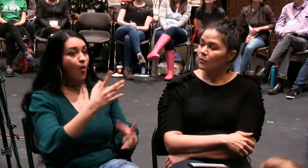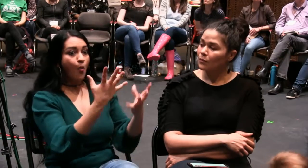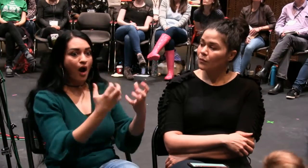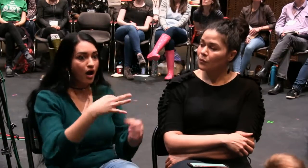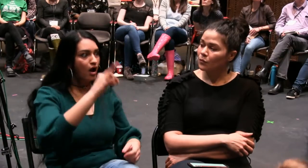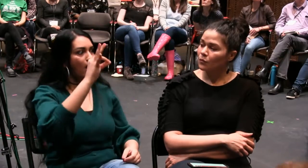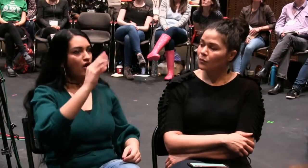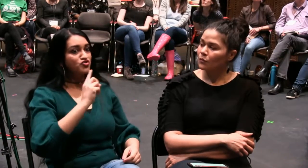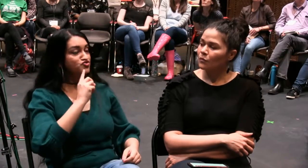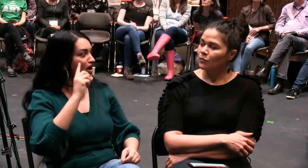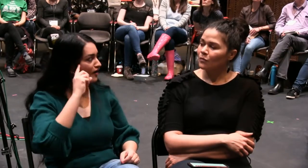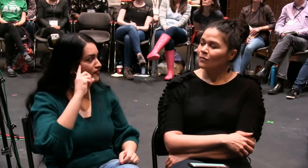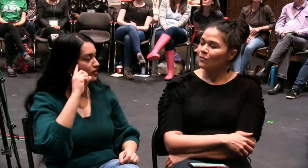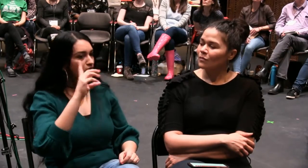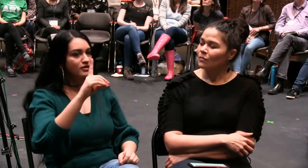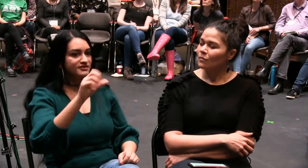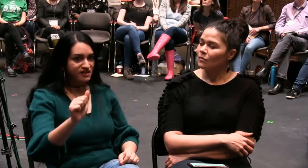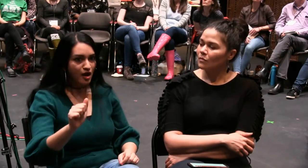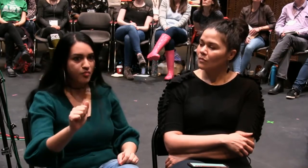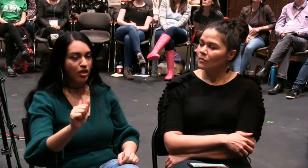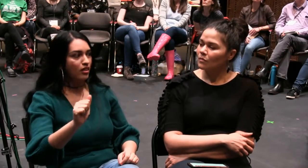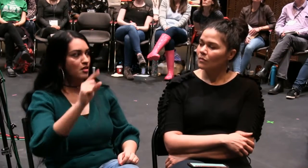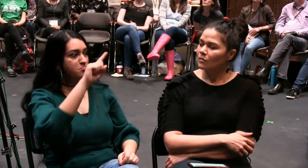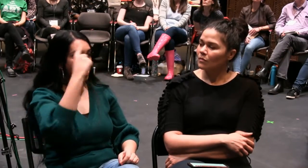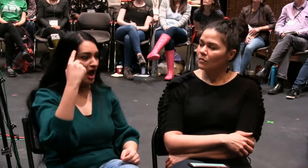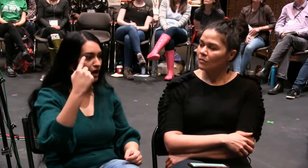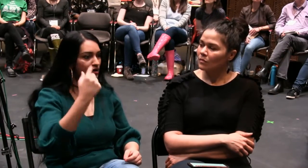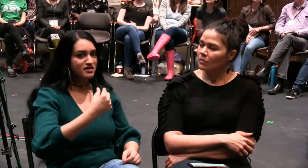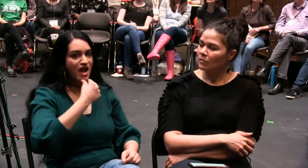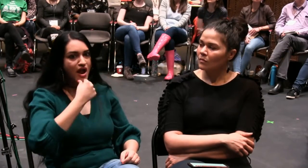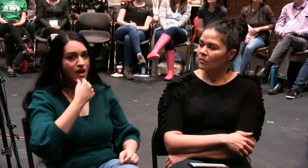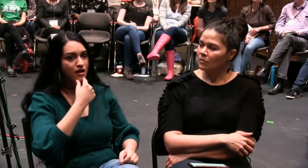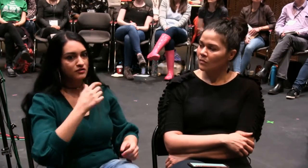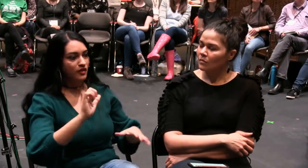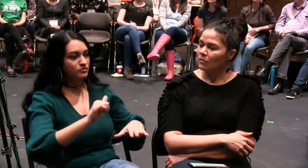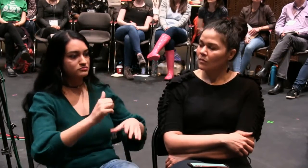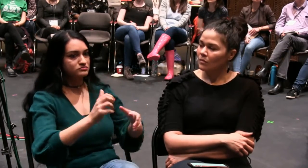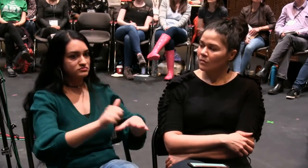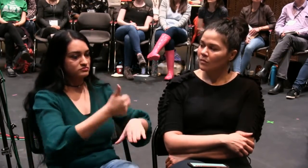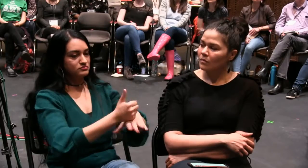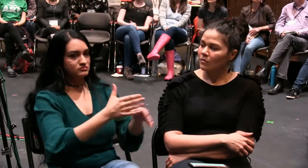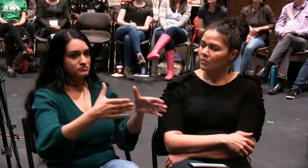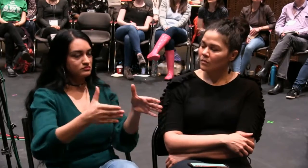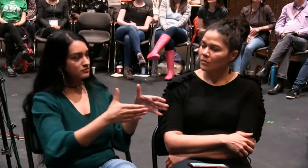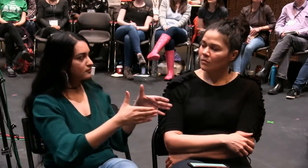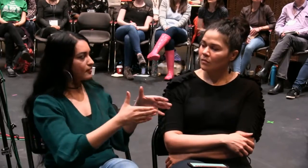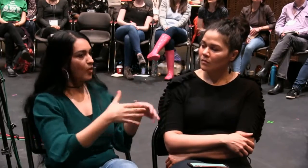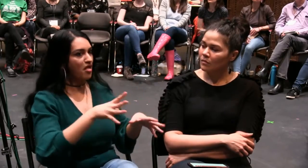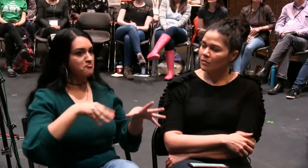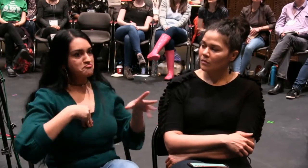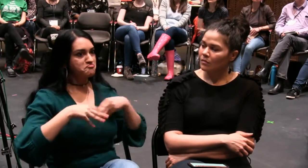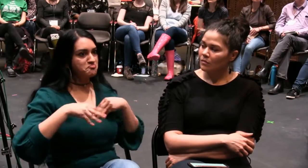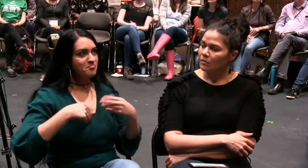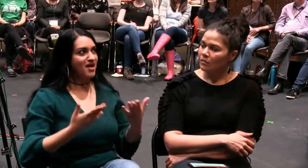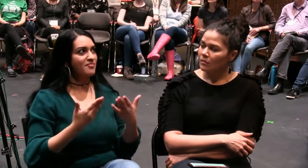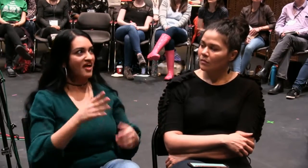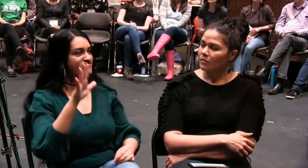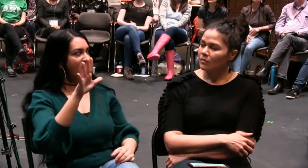It's like a lotto where they want to make sure that they're choosing people who represent